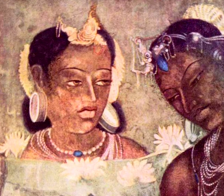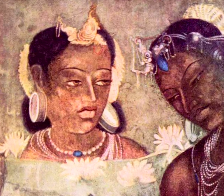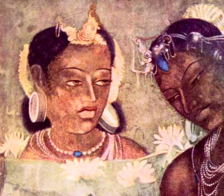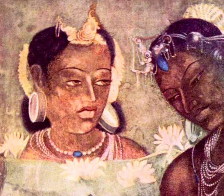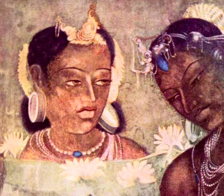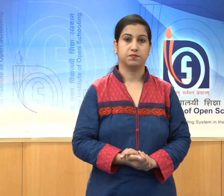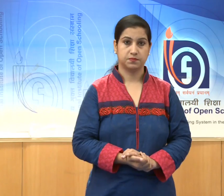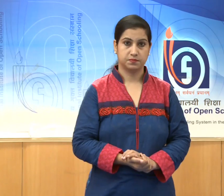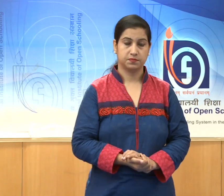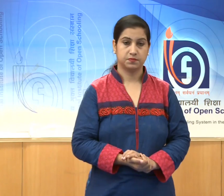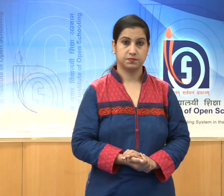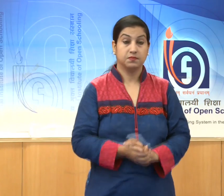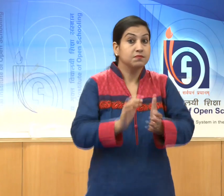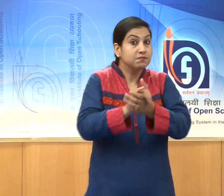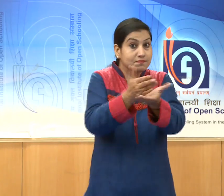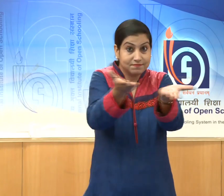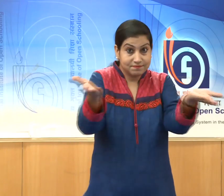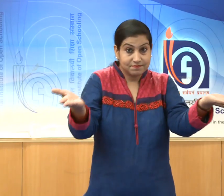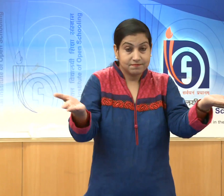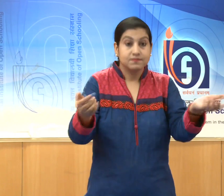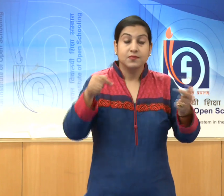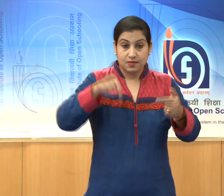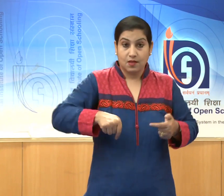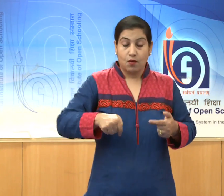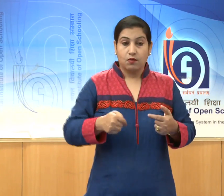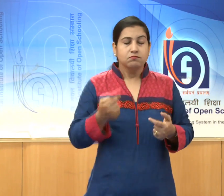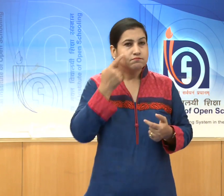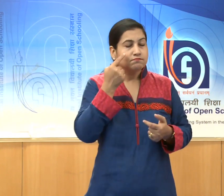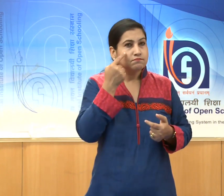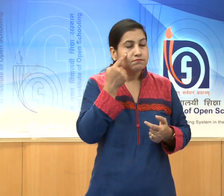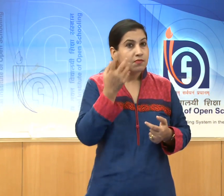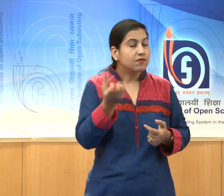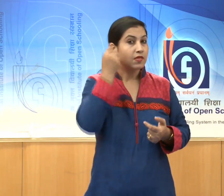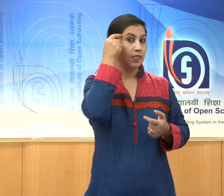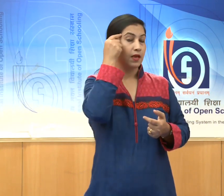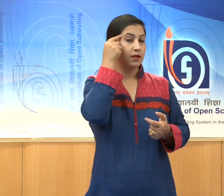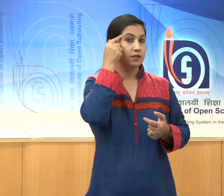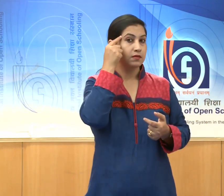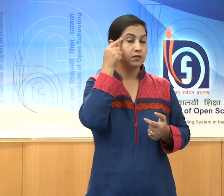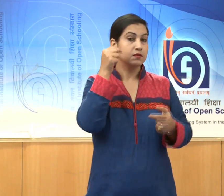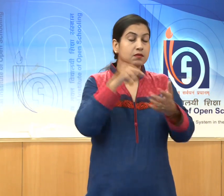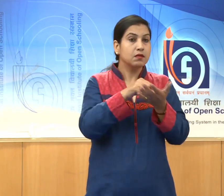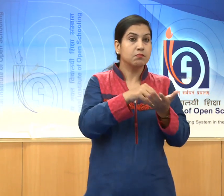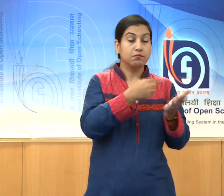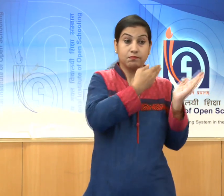Dear friends, let us now assess what we have learnt